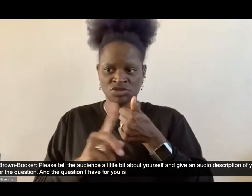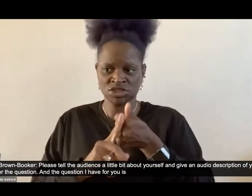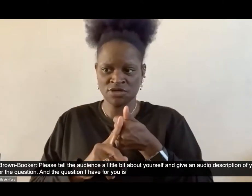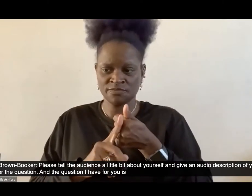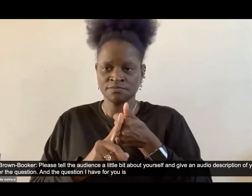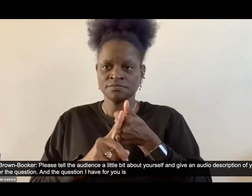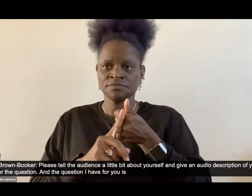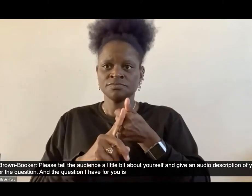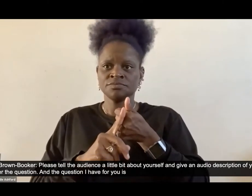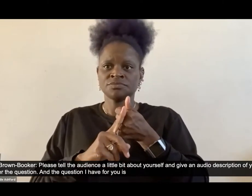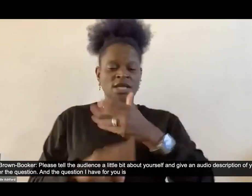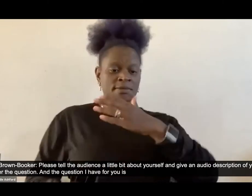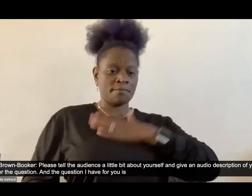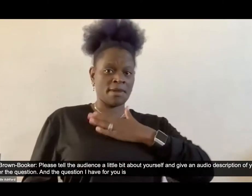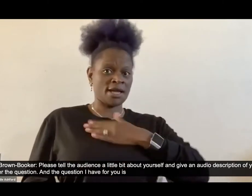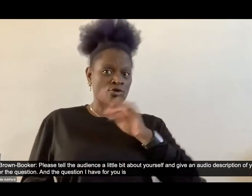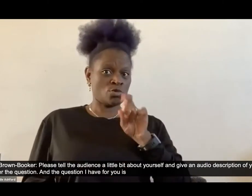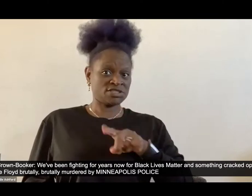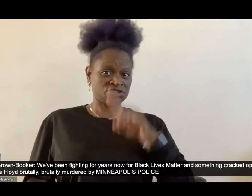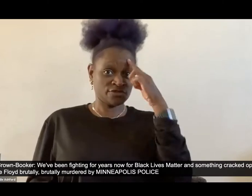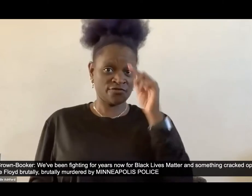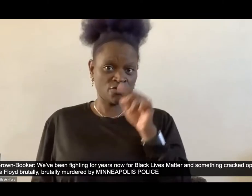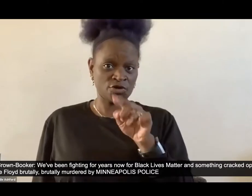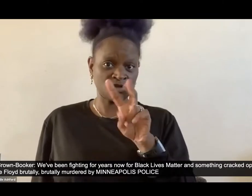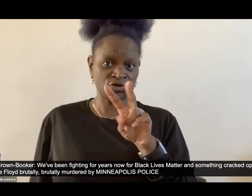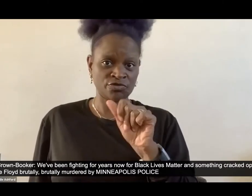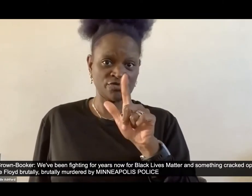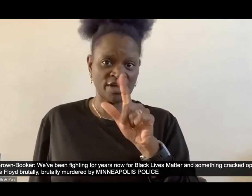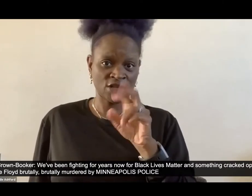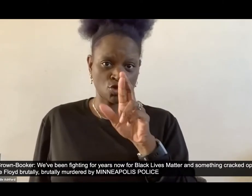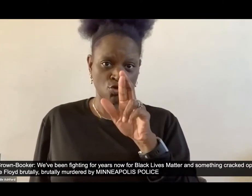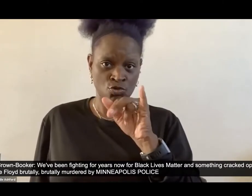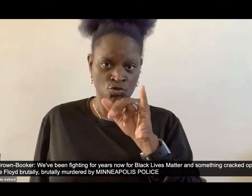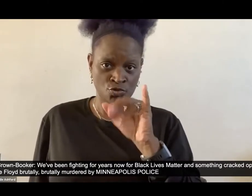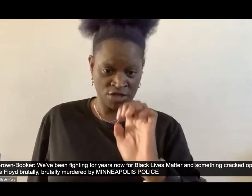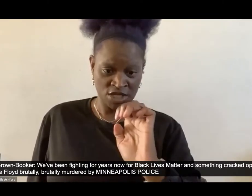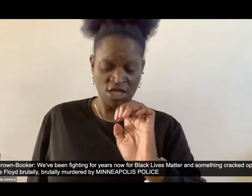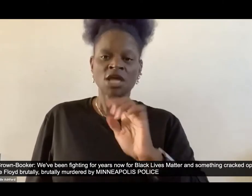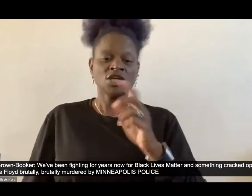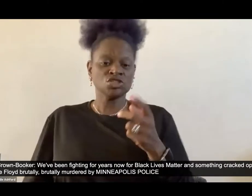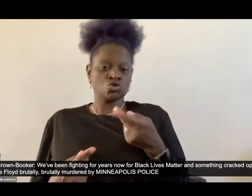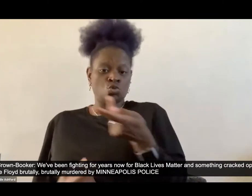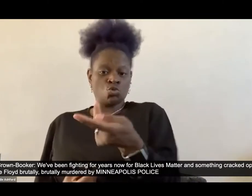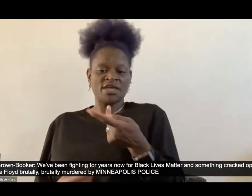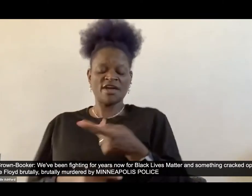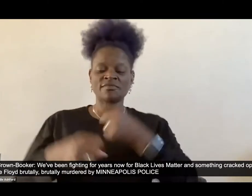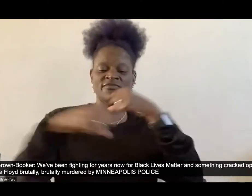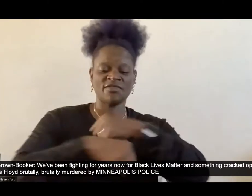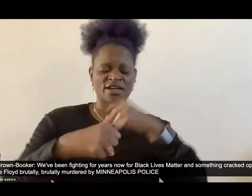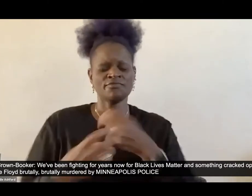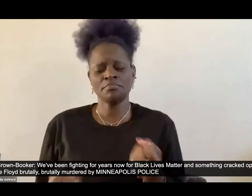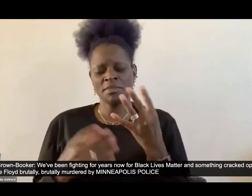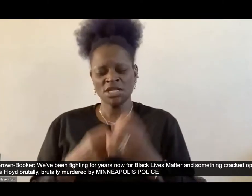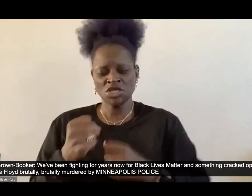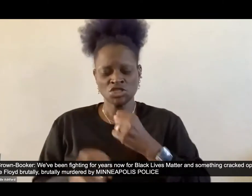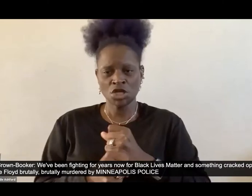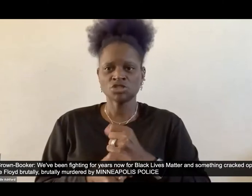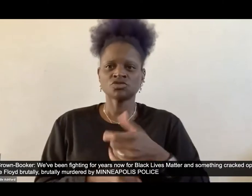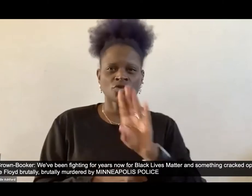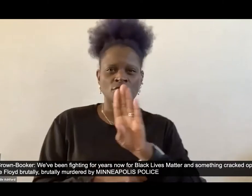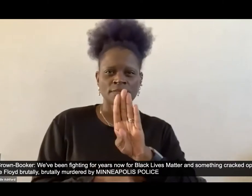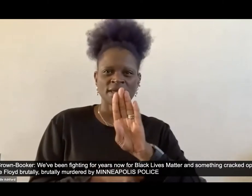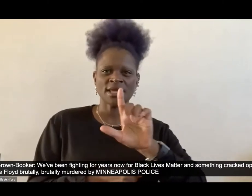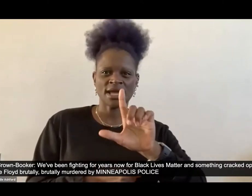have for you is, we've been fighting for years now for Black Lives Matter. Um, something